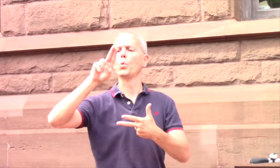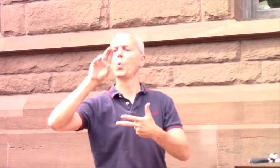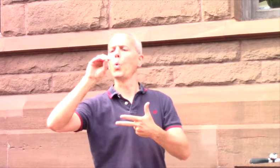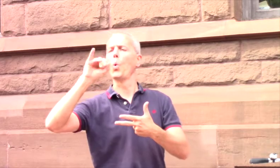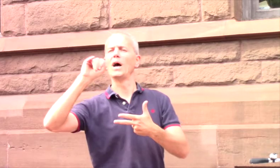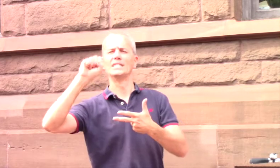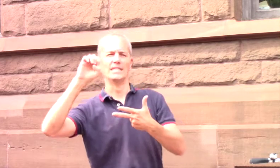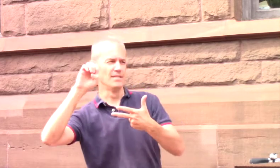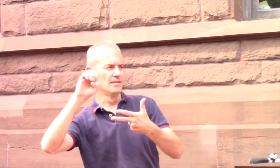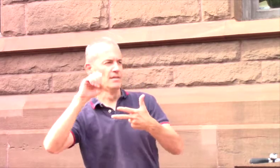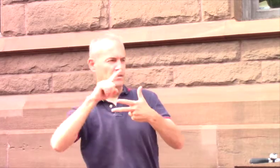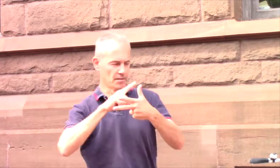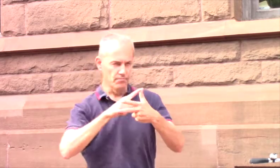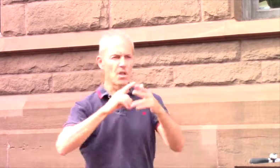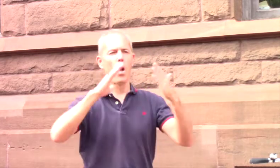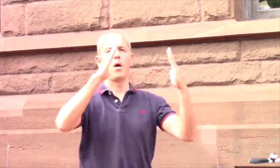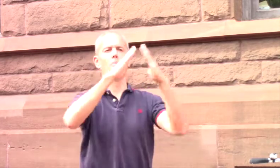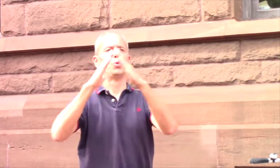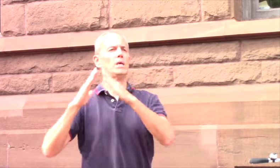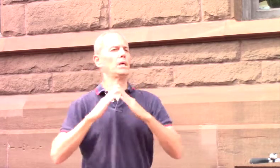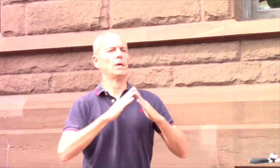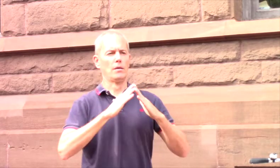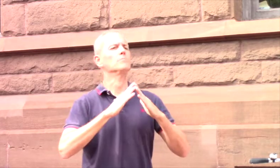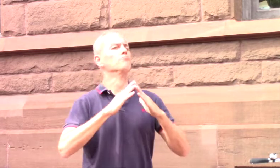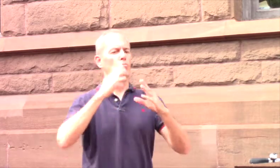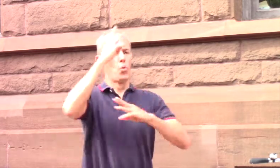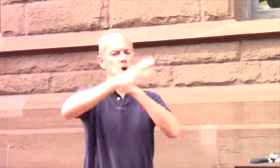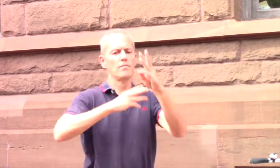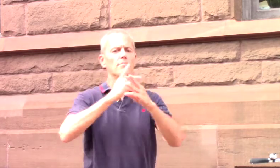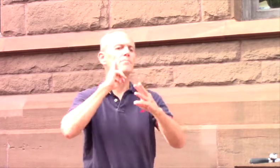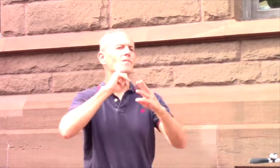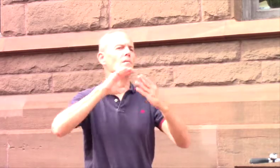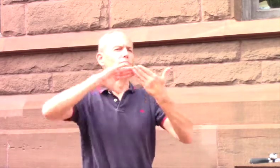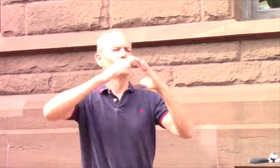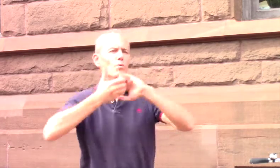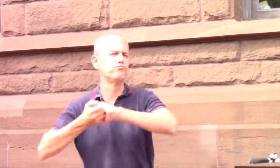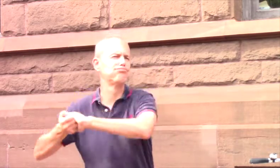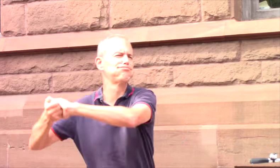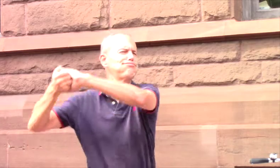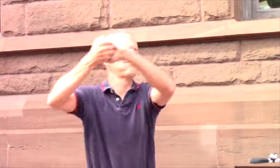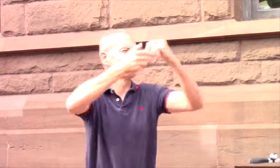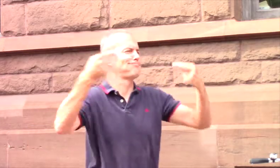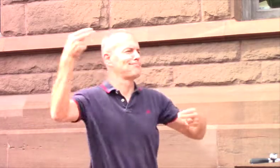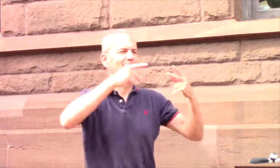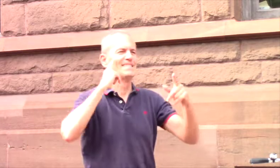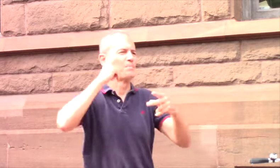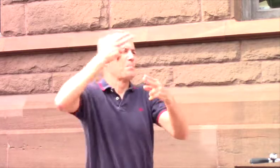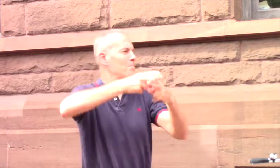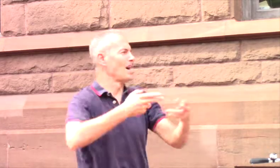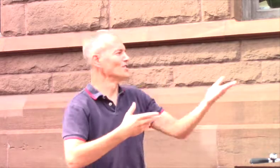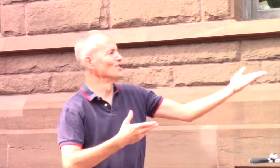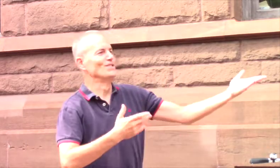Turquoise represents the community of the world, Deaf community. As Fred